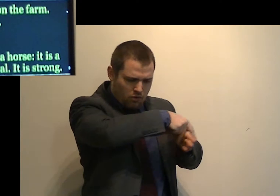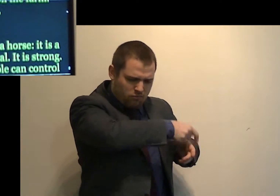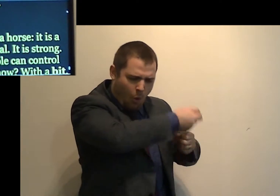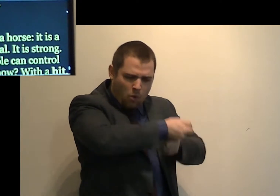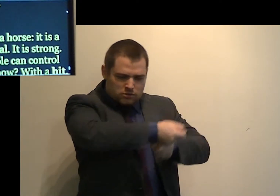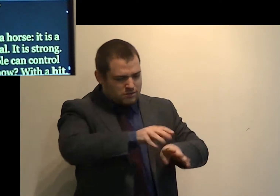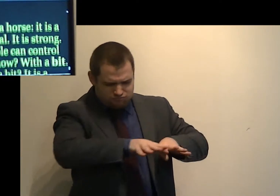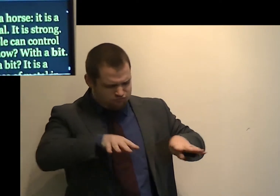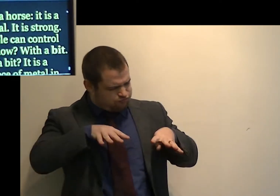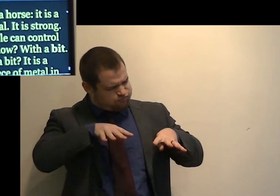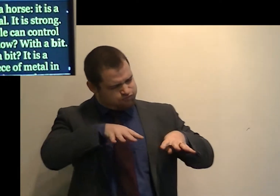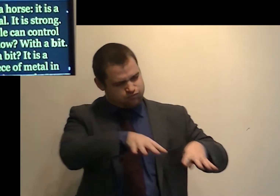Imagine a horse.